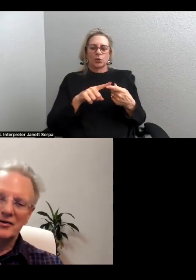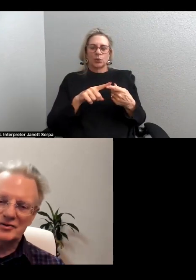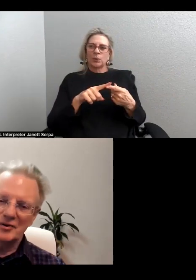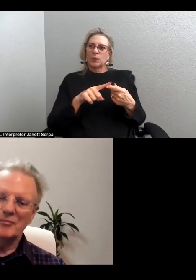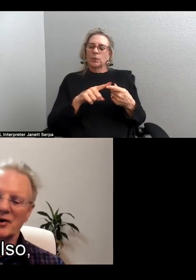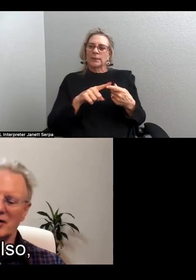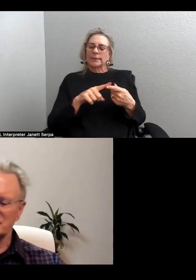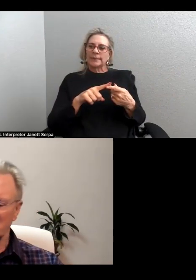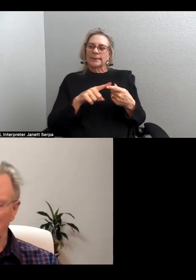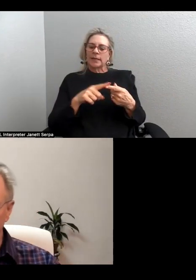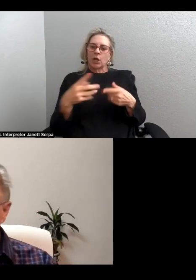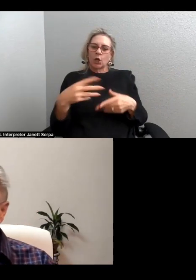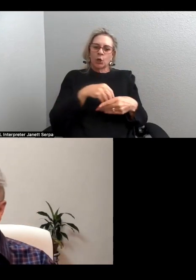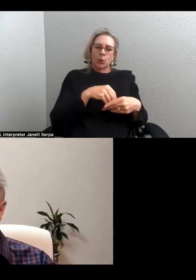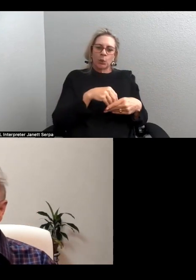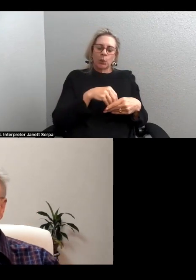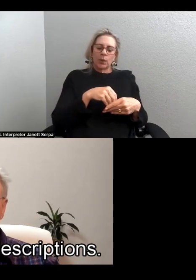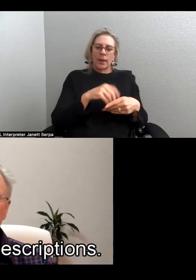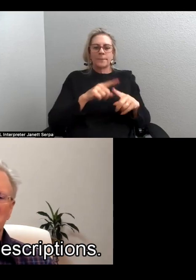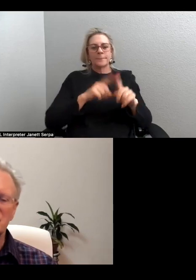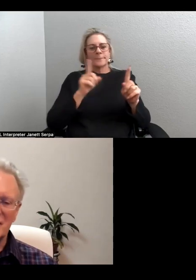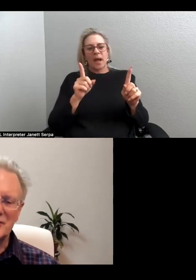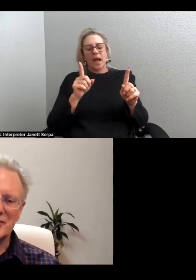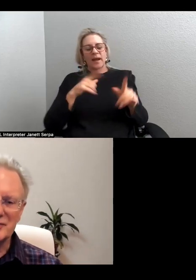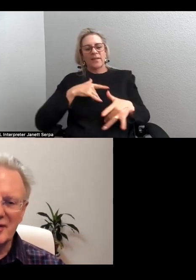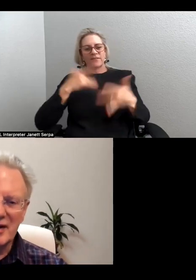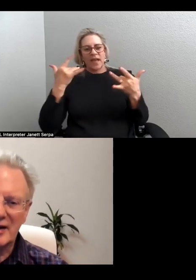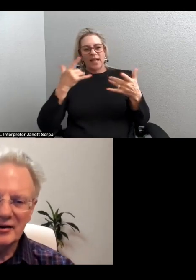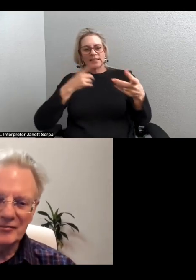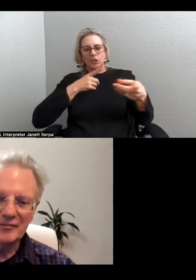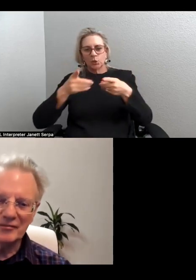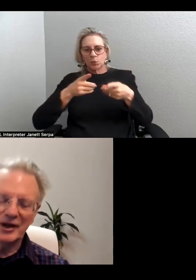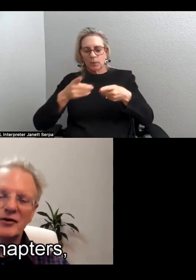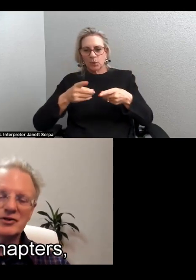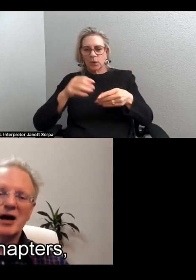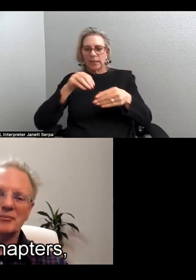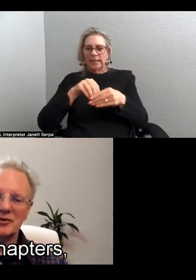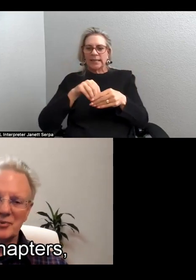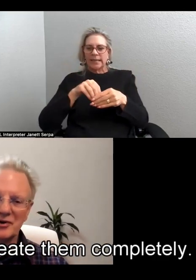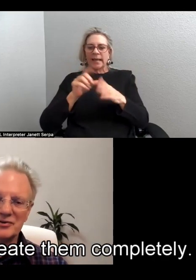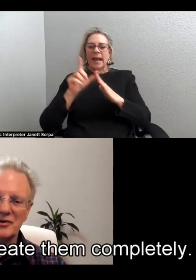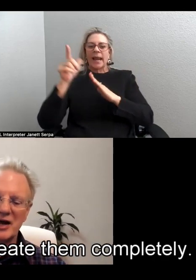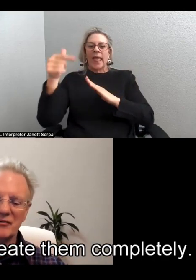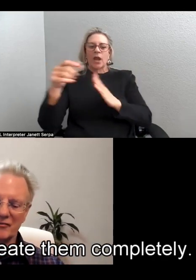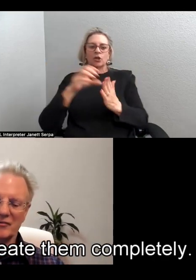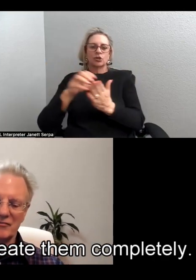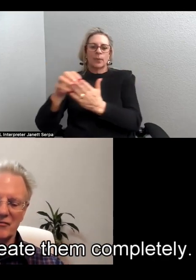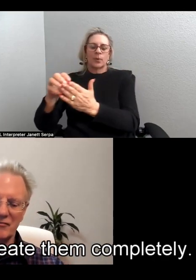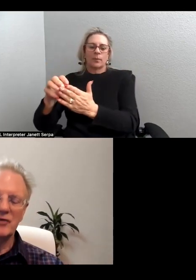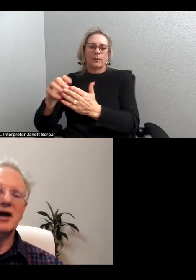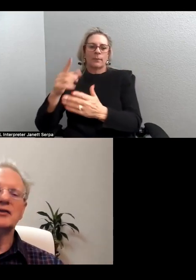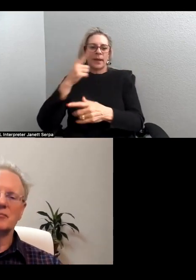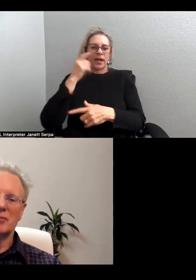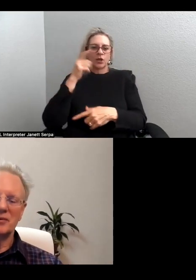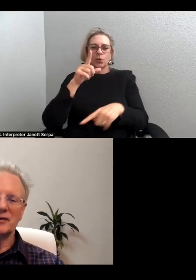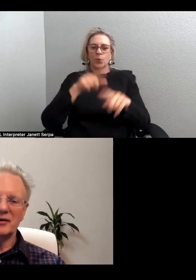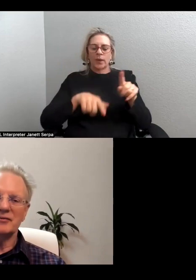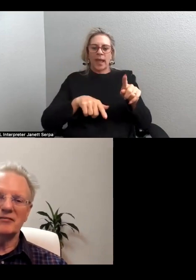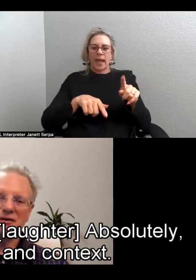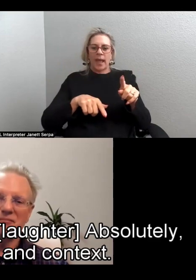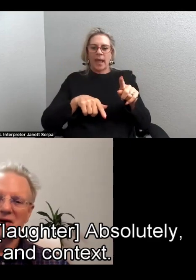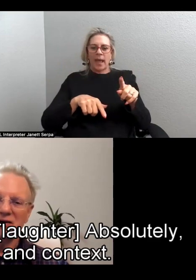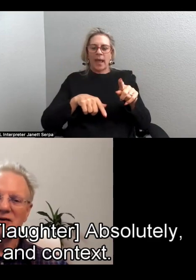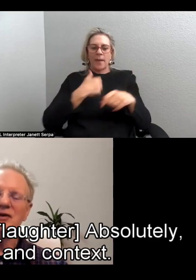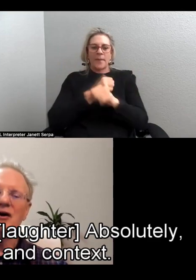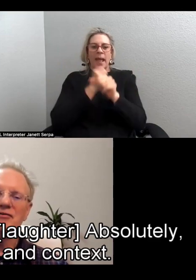hints, but also events and descriptions in later chapters because you can't recreate them completely.